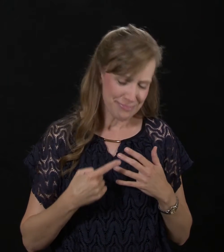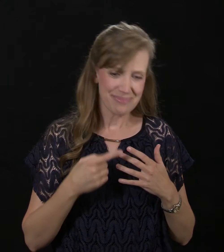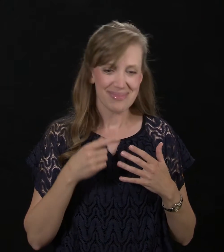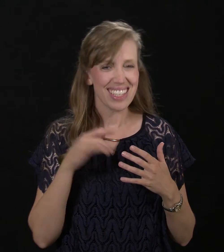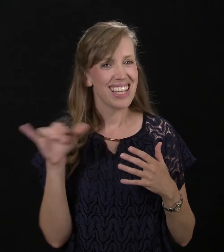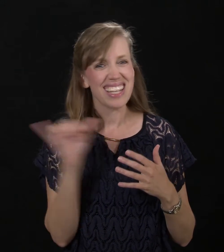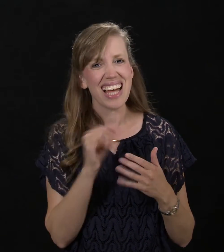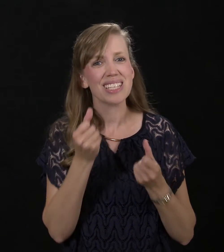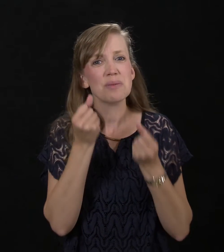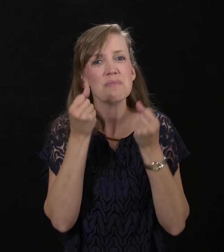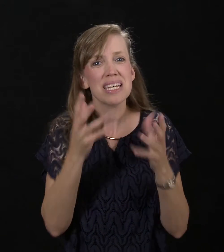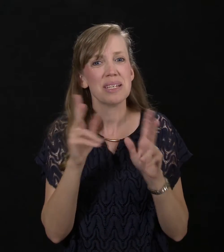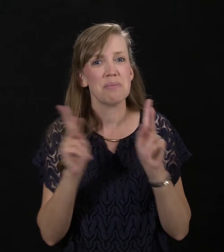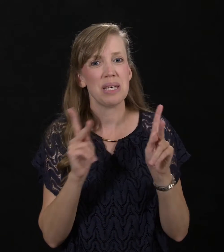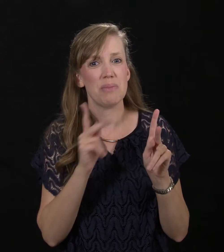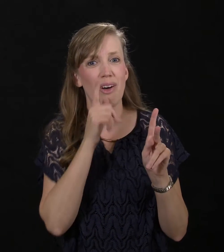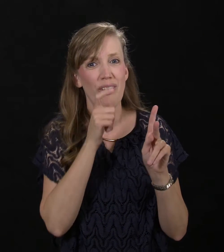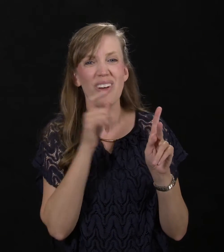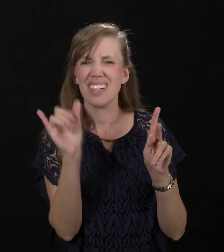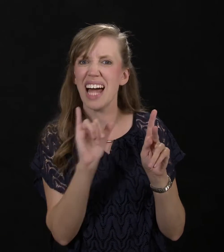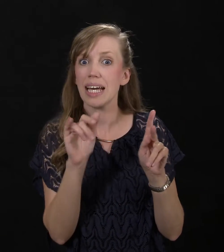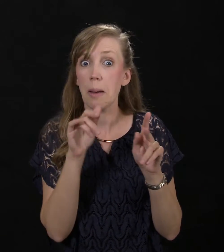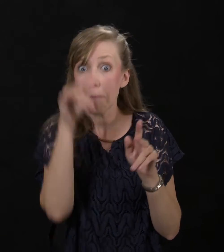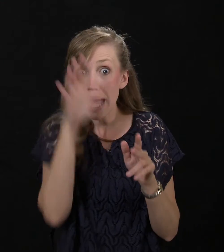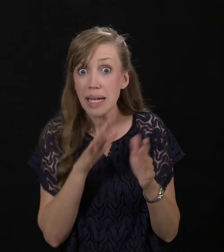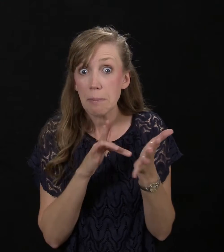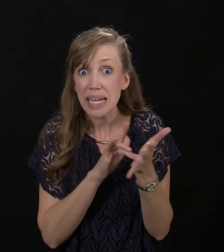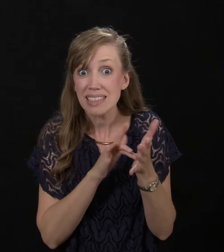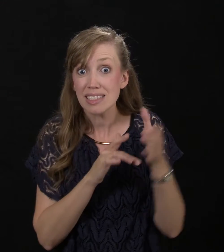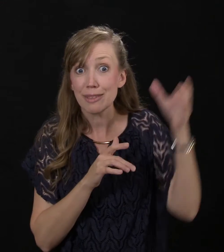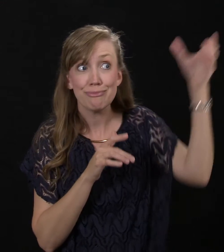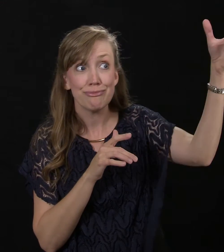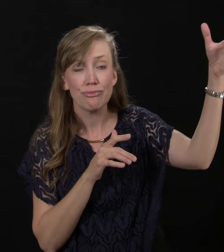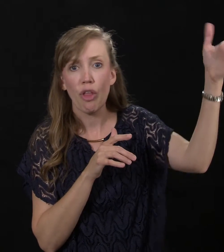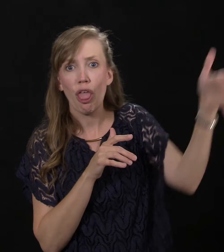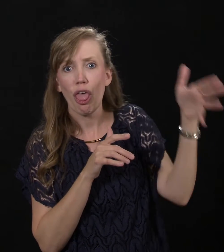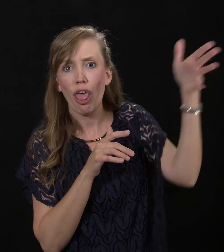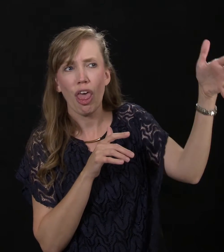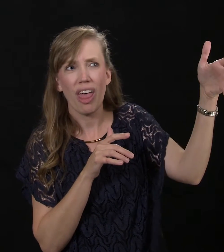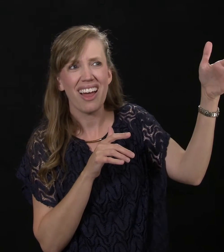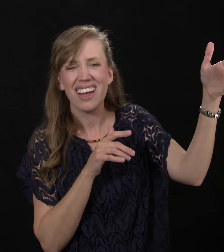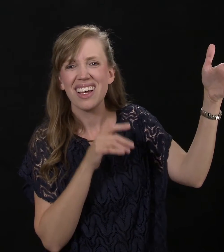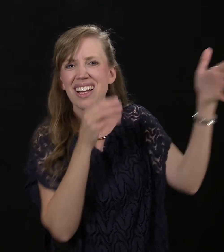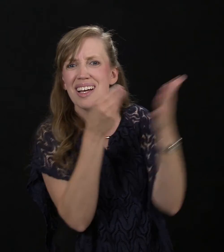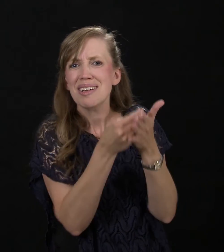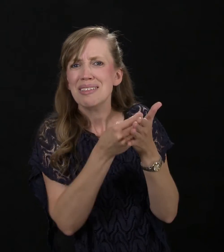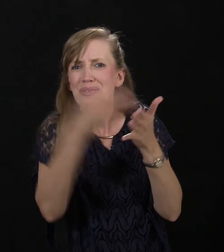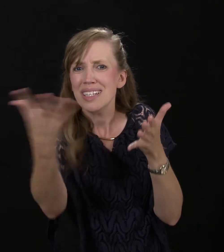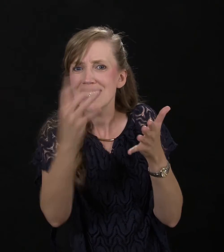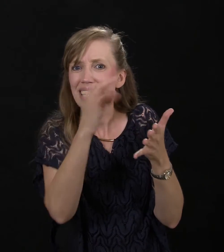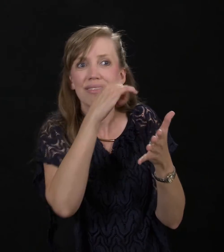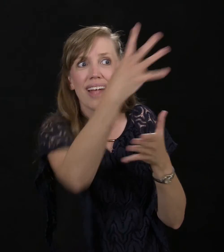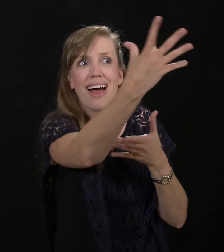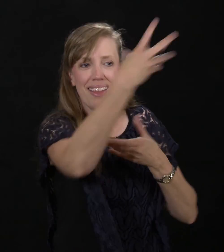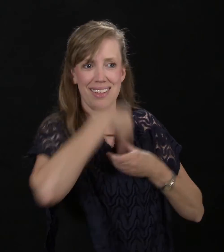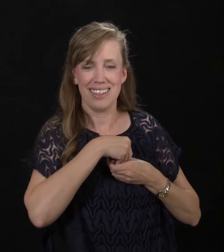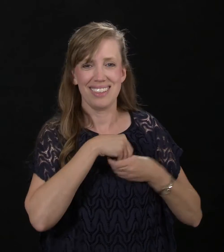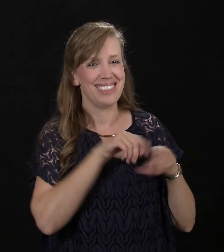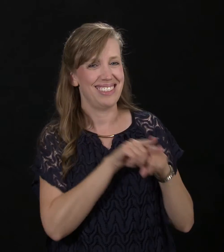God's Word really get inside you. On the shelf, it's not good for much. When it's inside you, that's when you experience